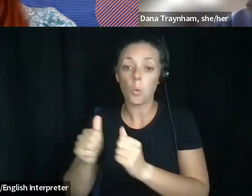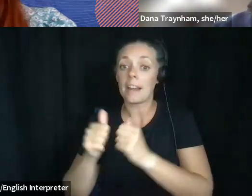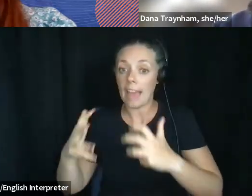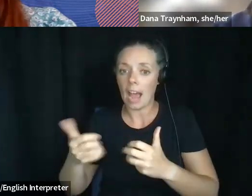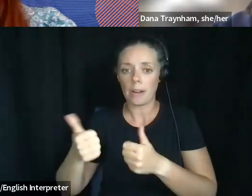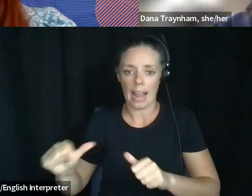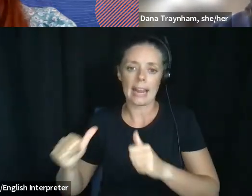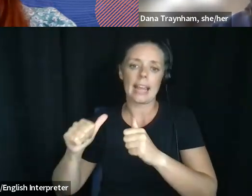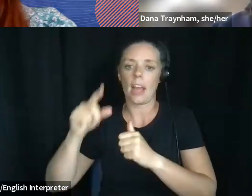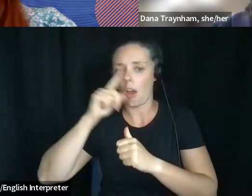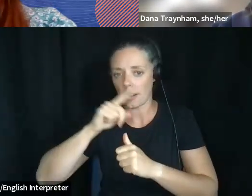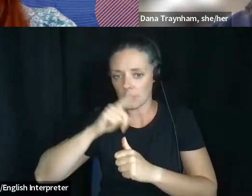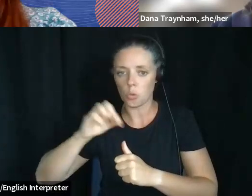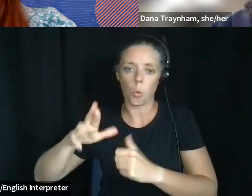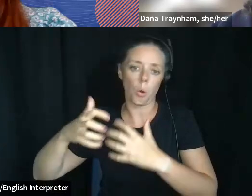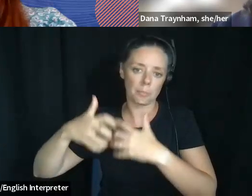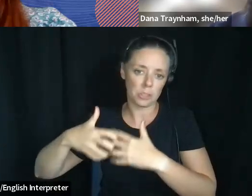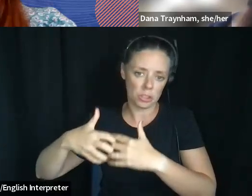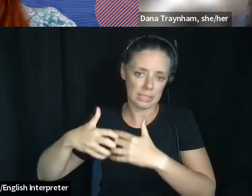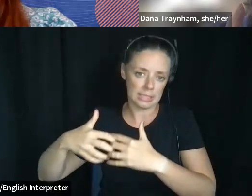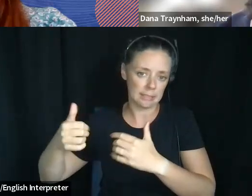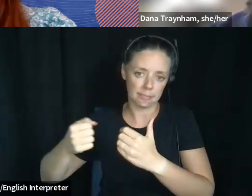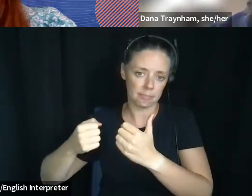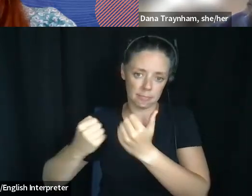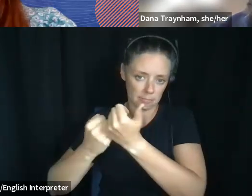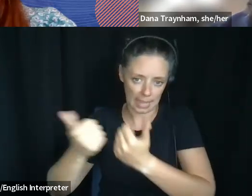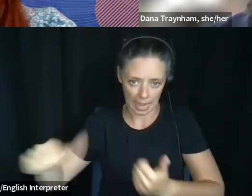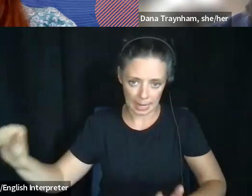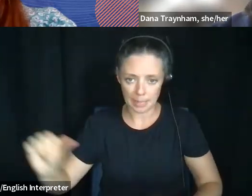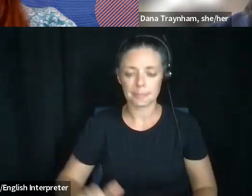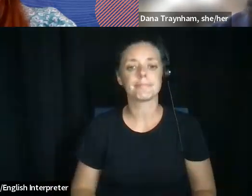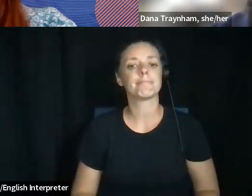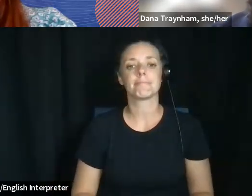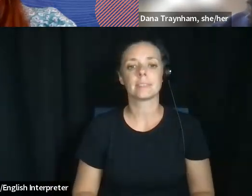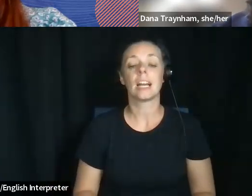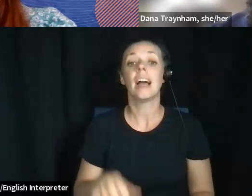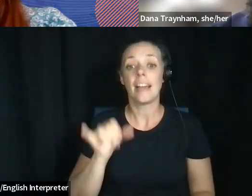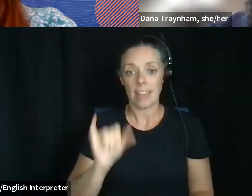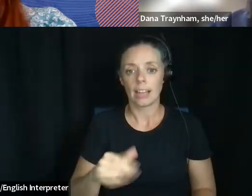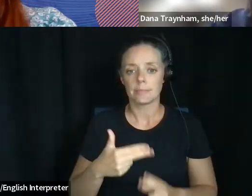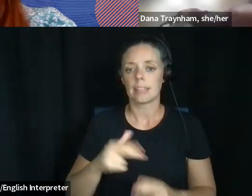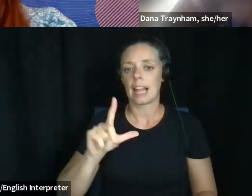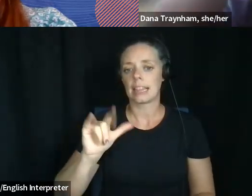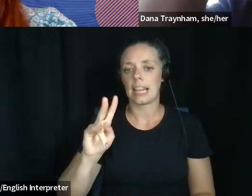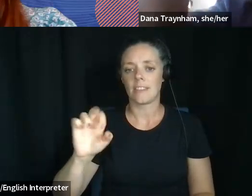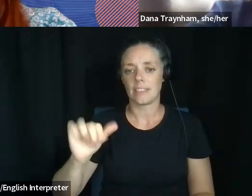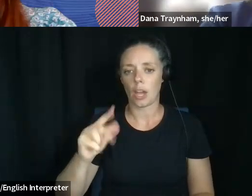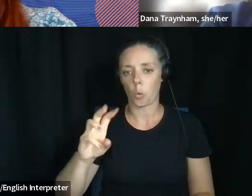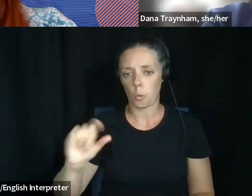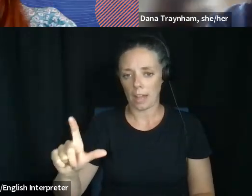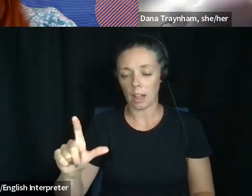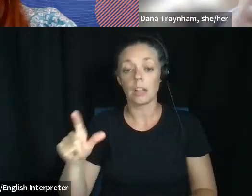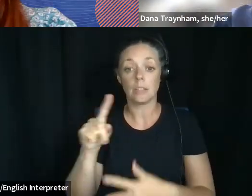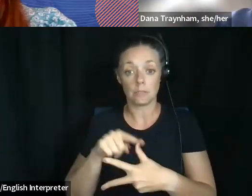prolonging of life? That's called the living will. All of those things can be